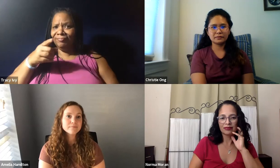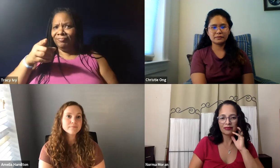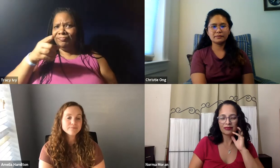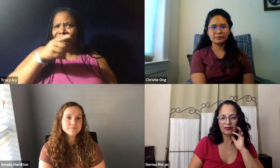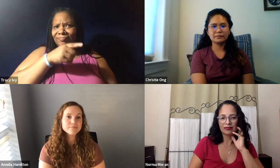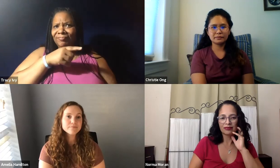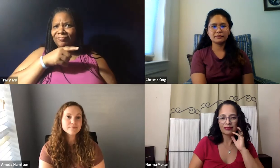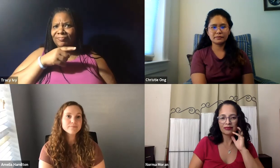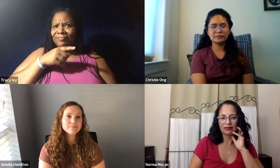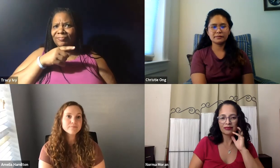You are important.